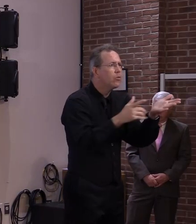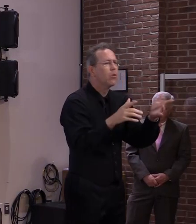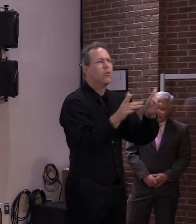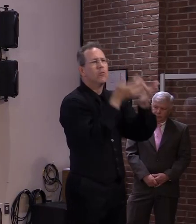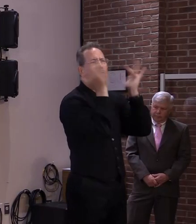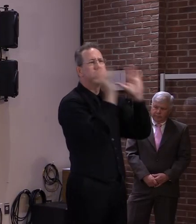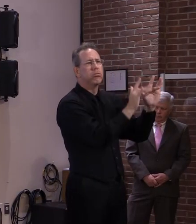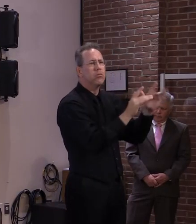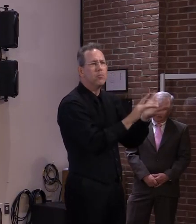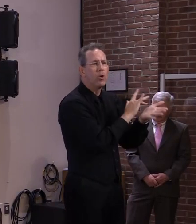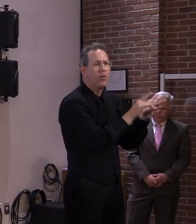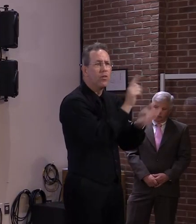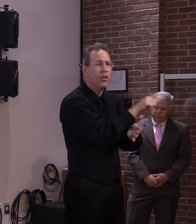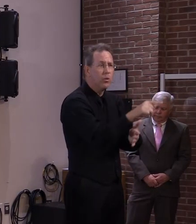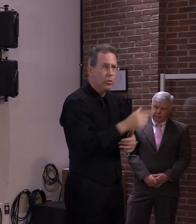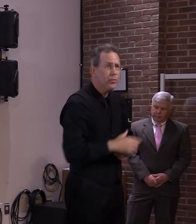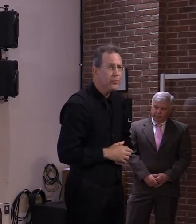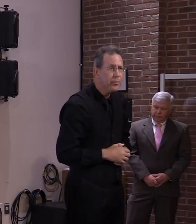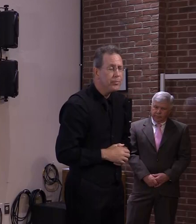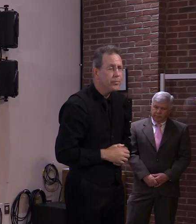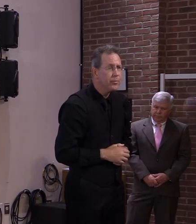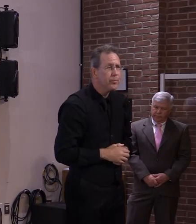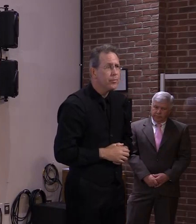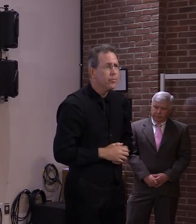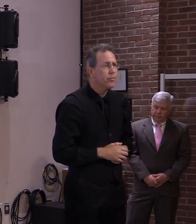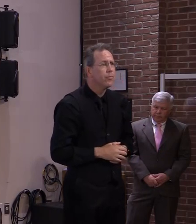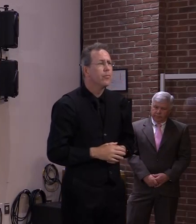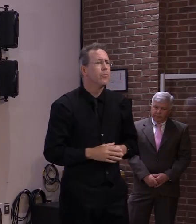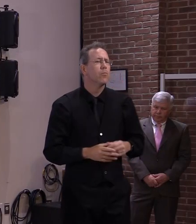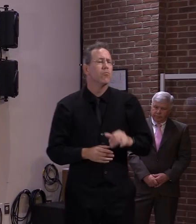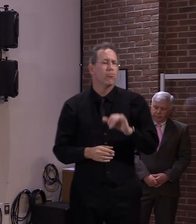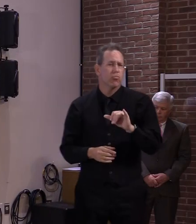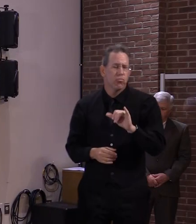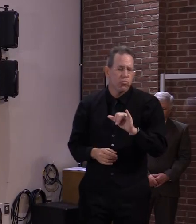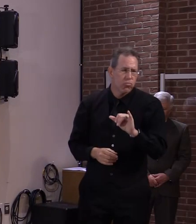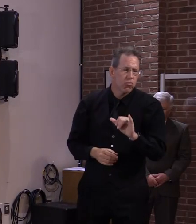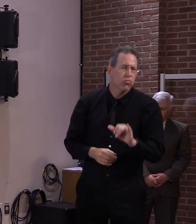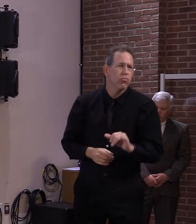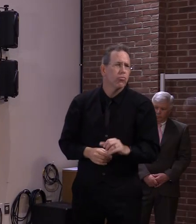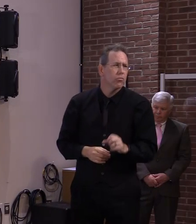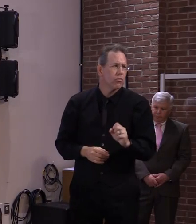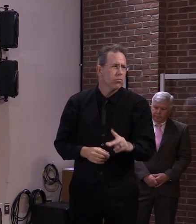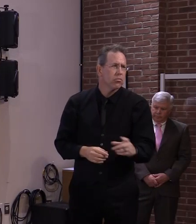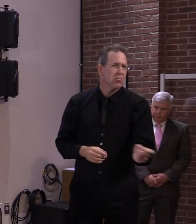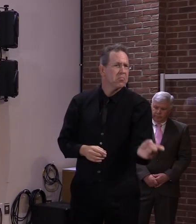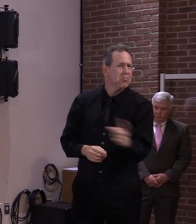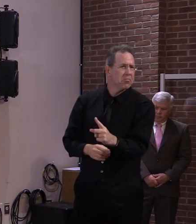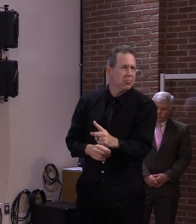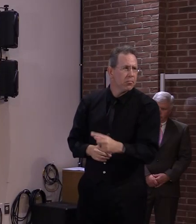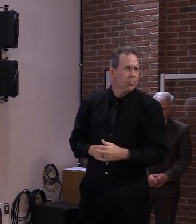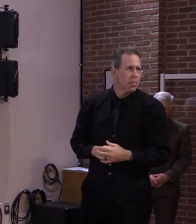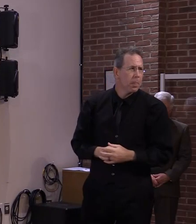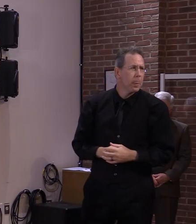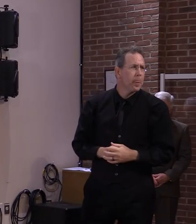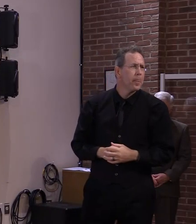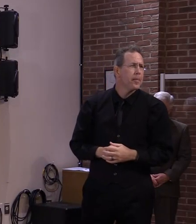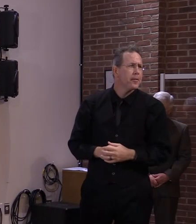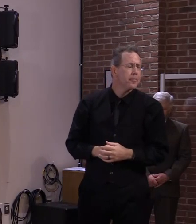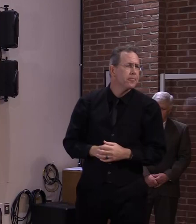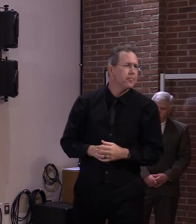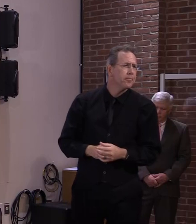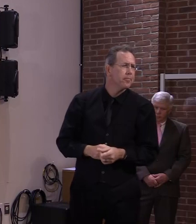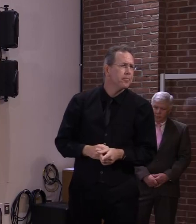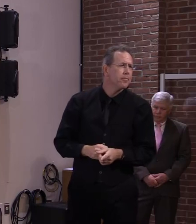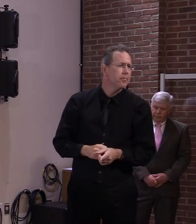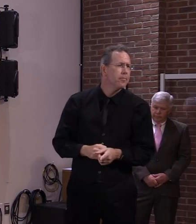It's a little bit of an unusual situation now because I have heard from more than one person who is being evicted because their landlord is selling the